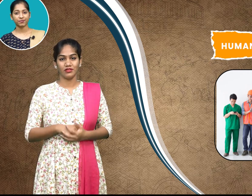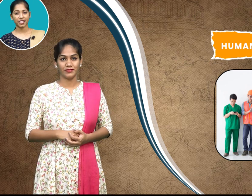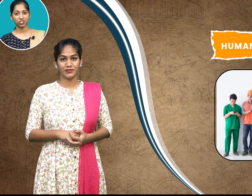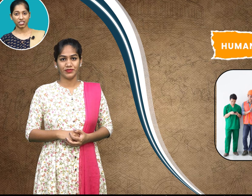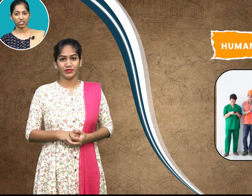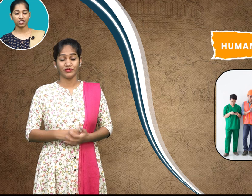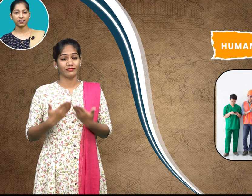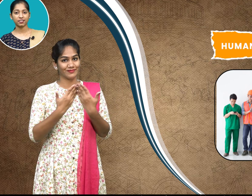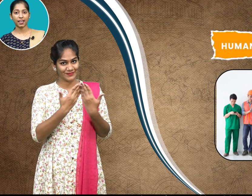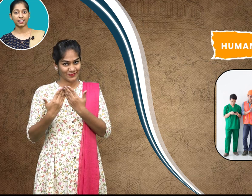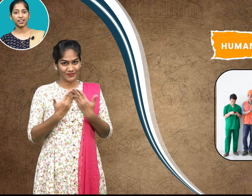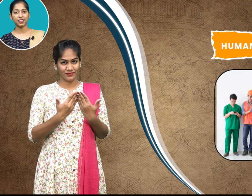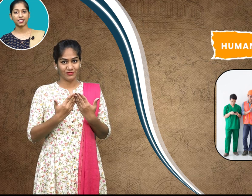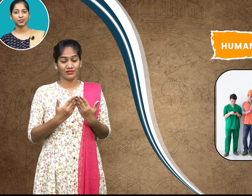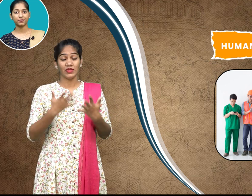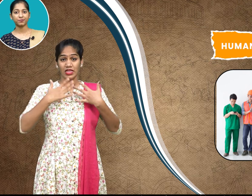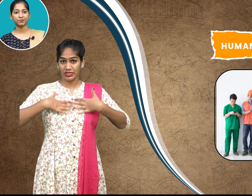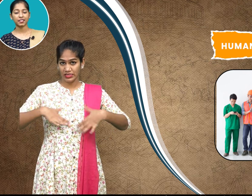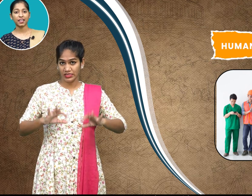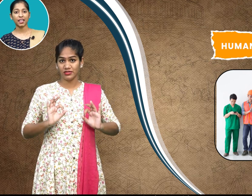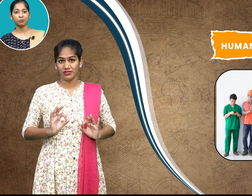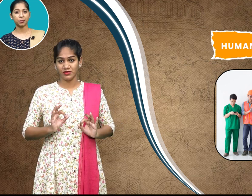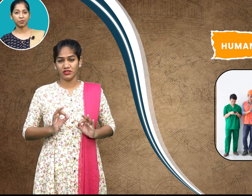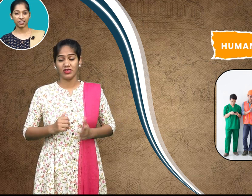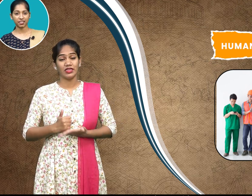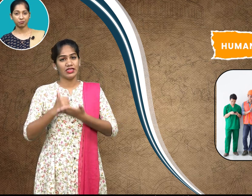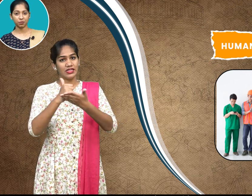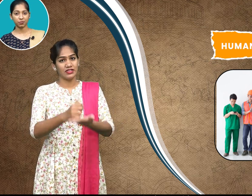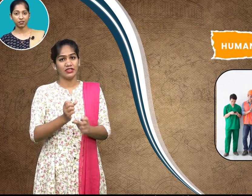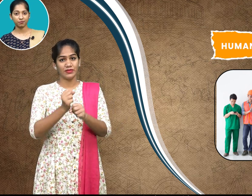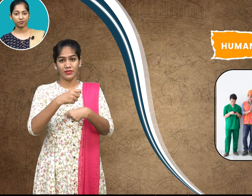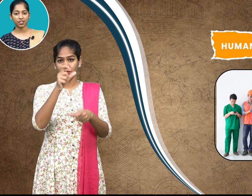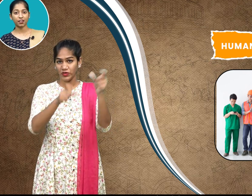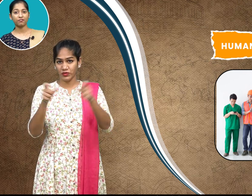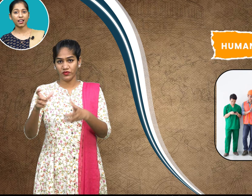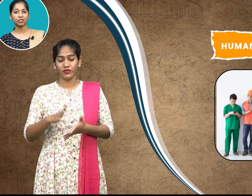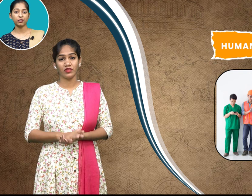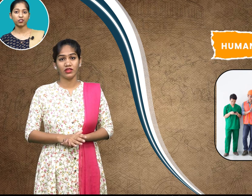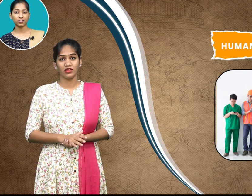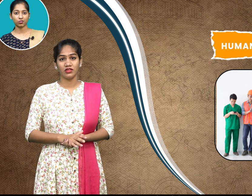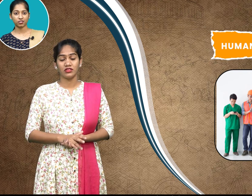education and health help in making people a valuable resource